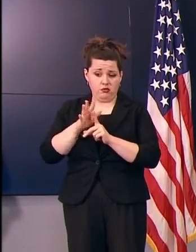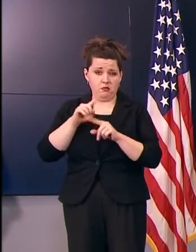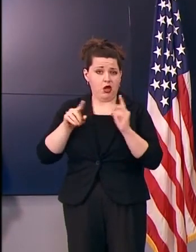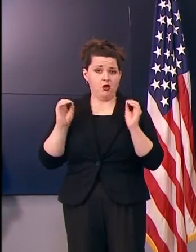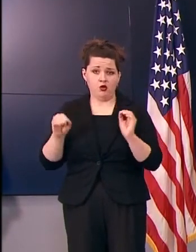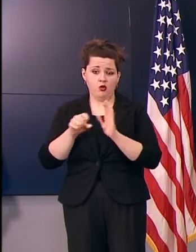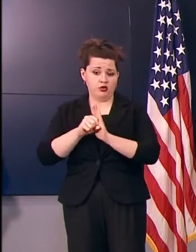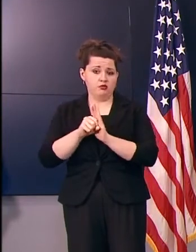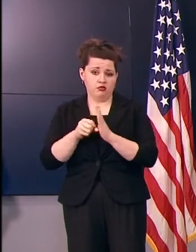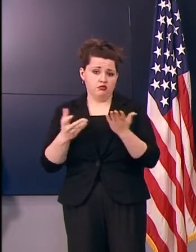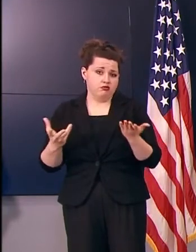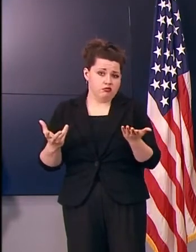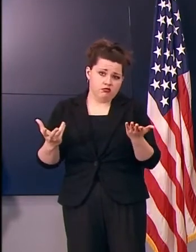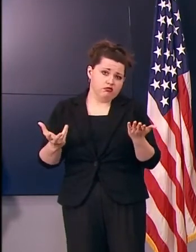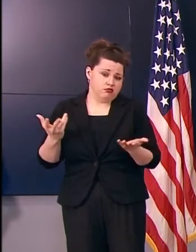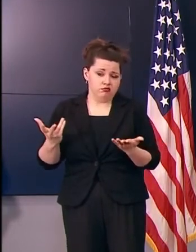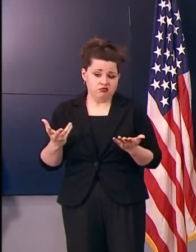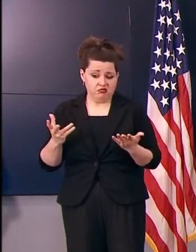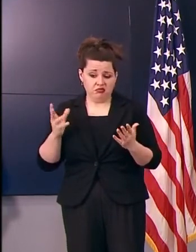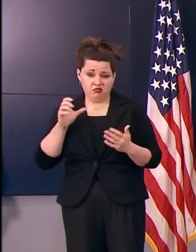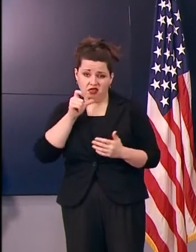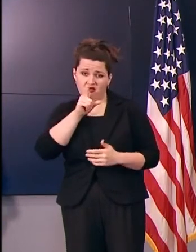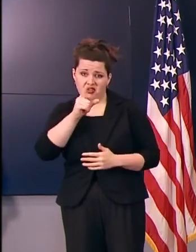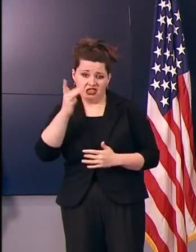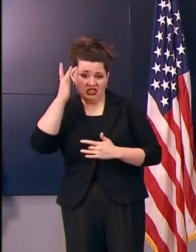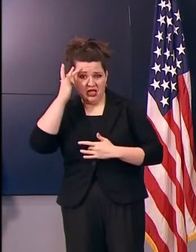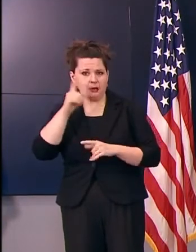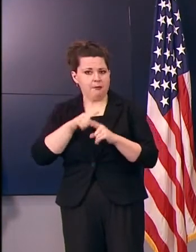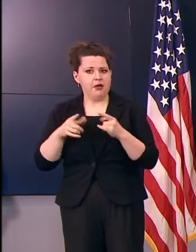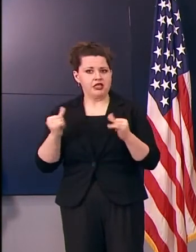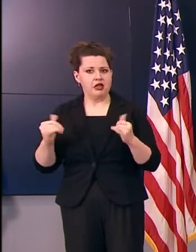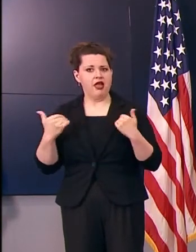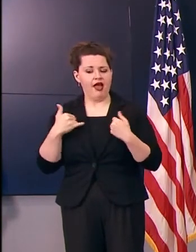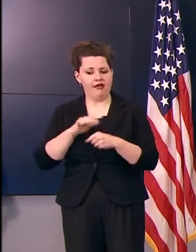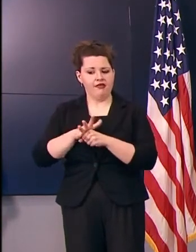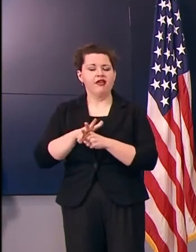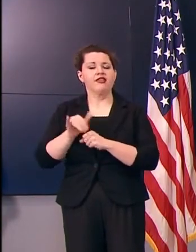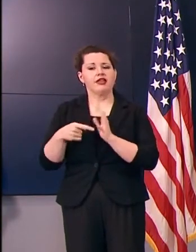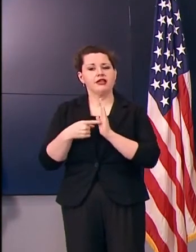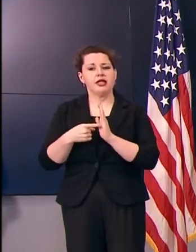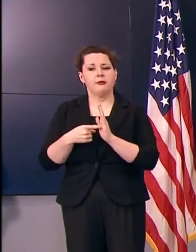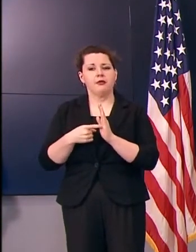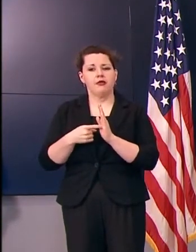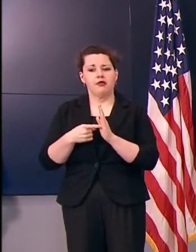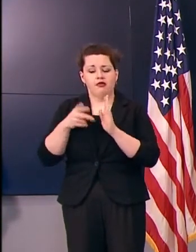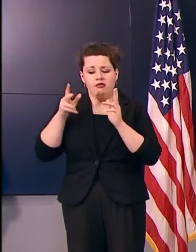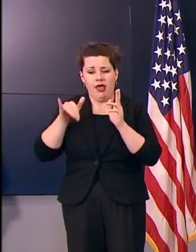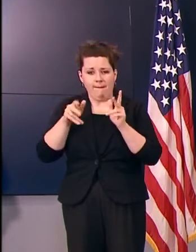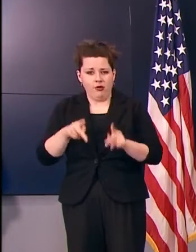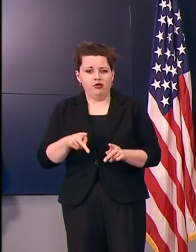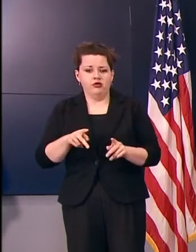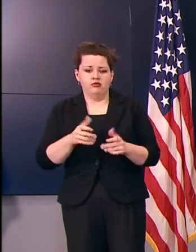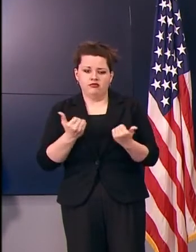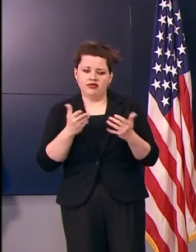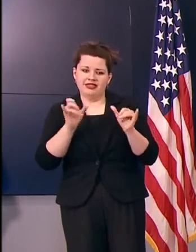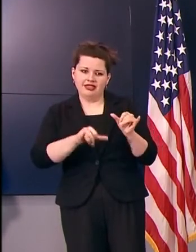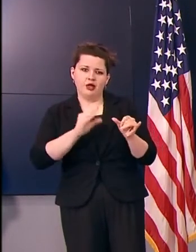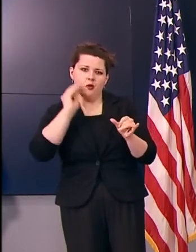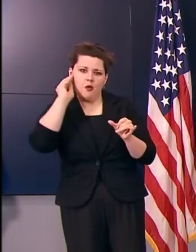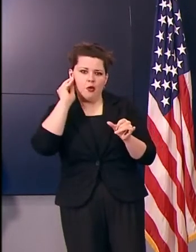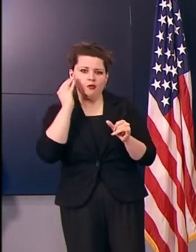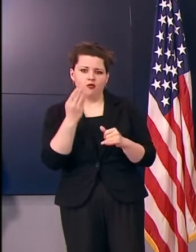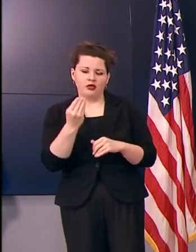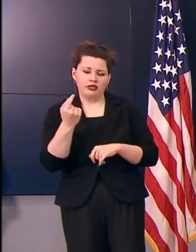showing symptoms, so an asymptomatic person, that's an example of a person public health would be recommending that they stay in their home for 14